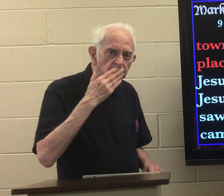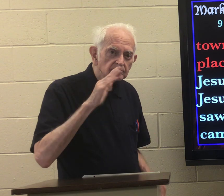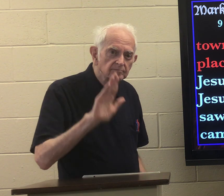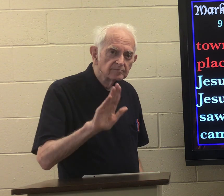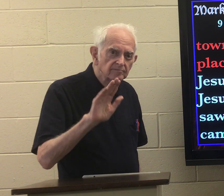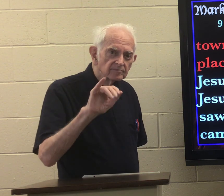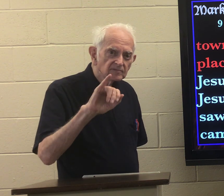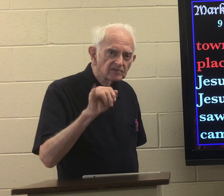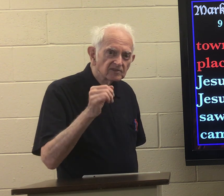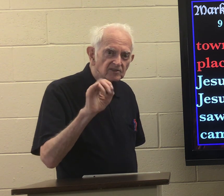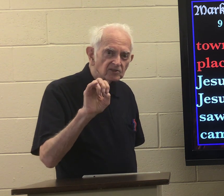in Jerusalem